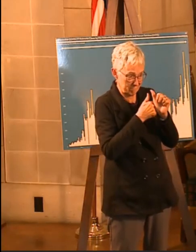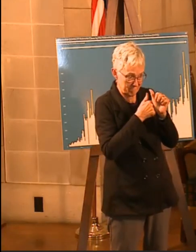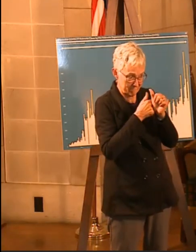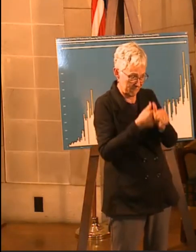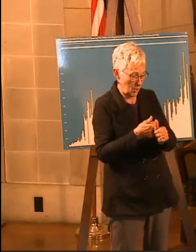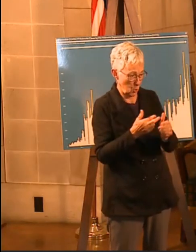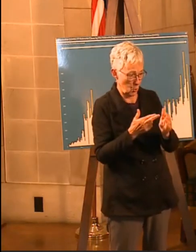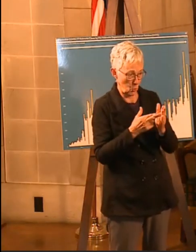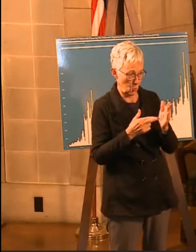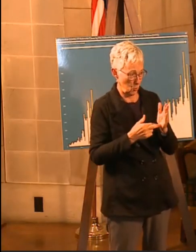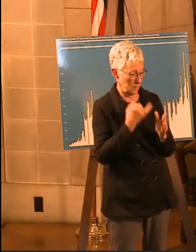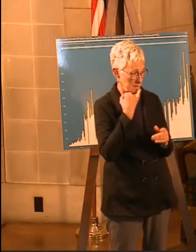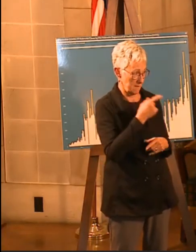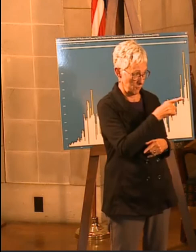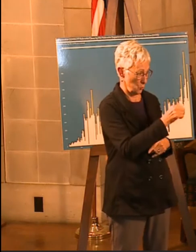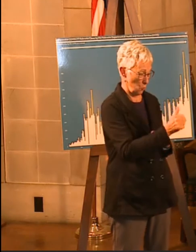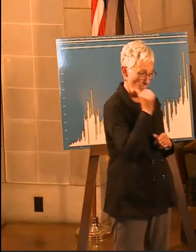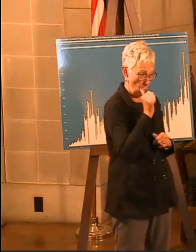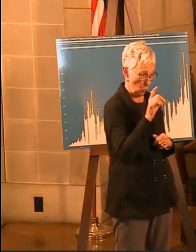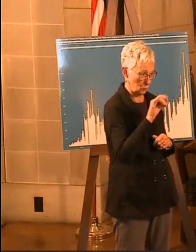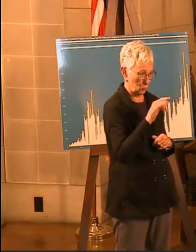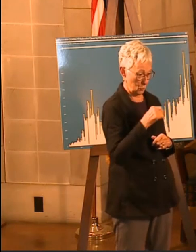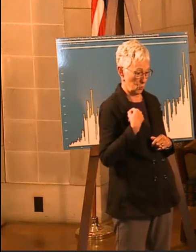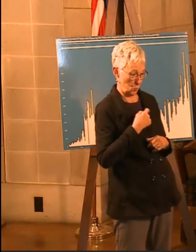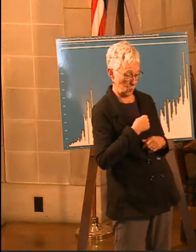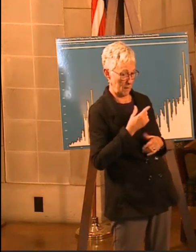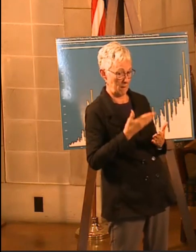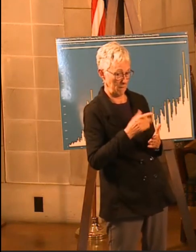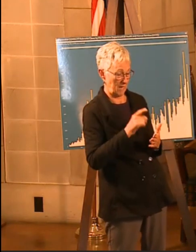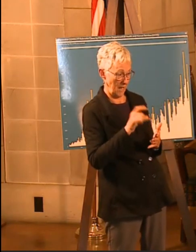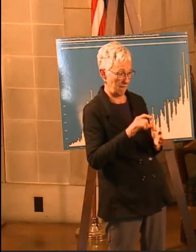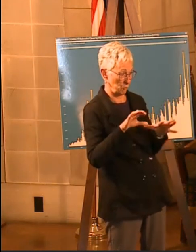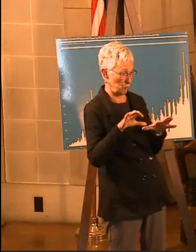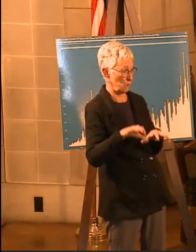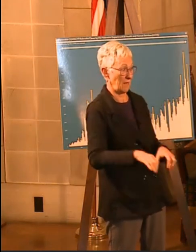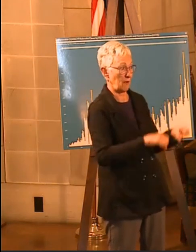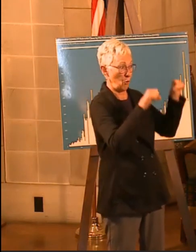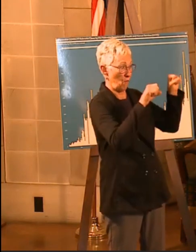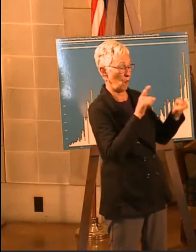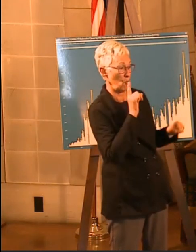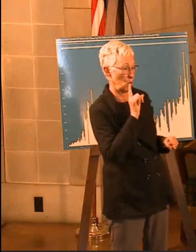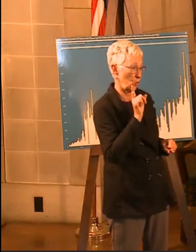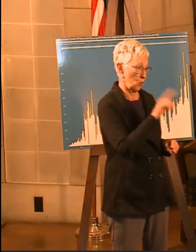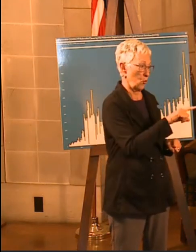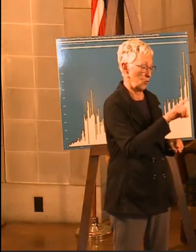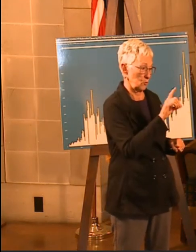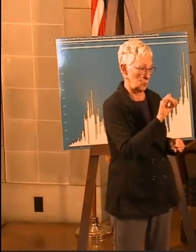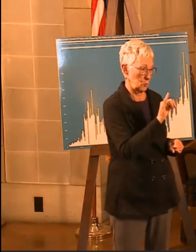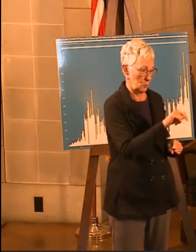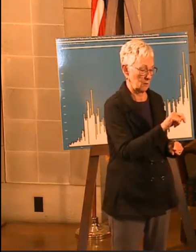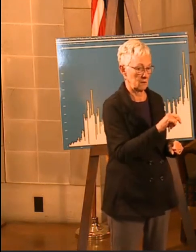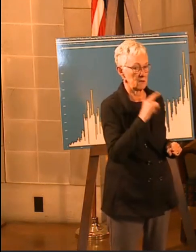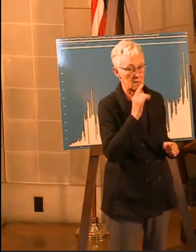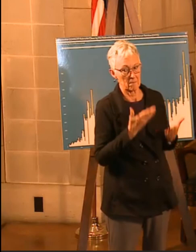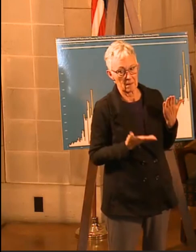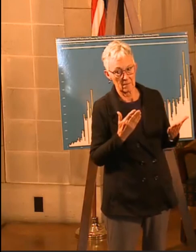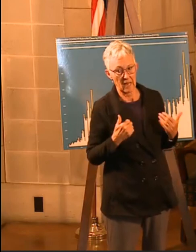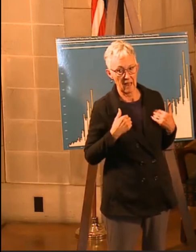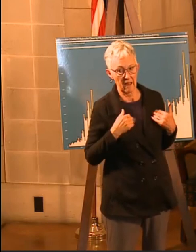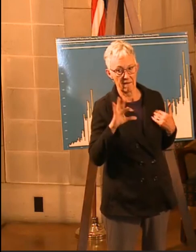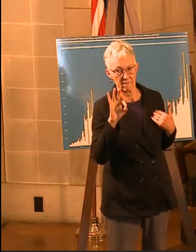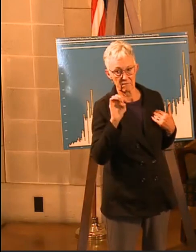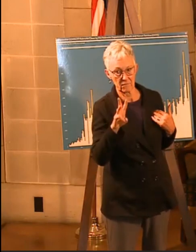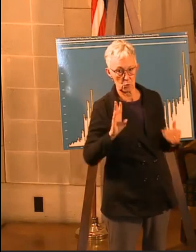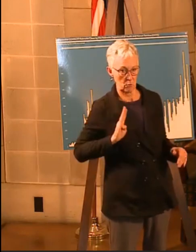and put some other requirements on the school. We may have a couple other circumstances where you run into a few board members here or there, a few community